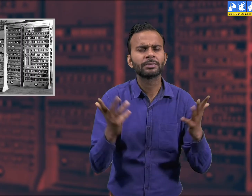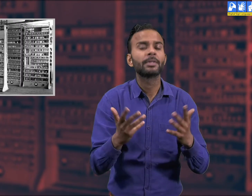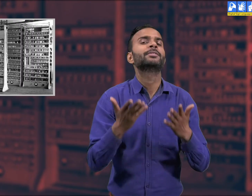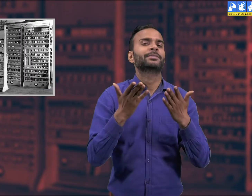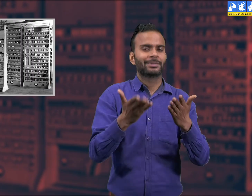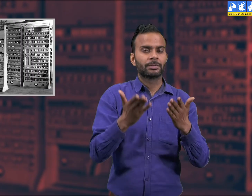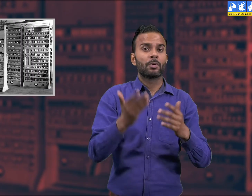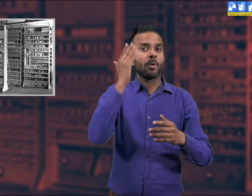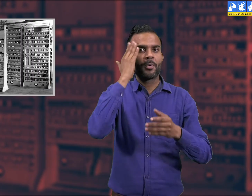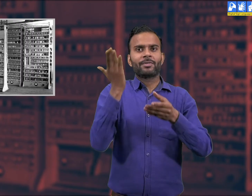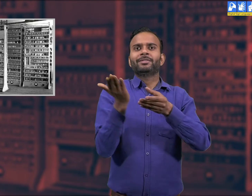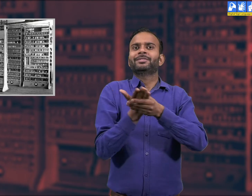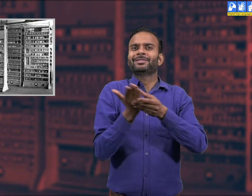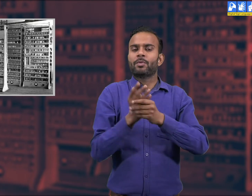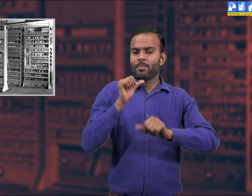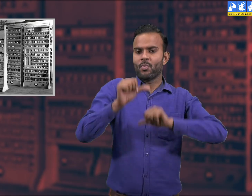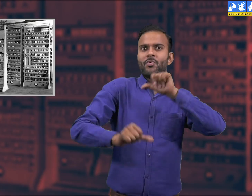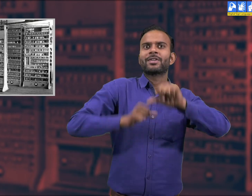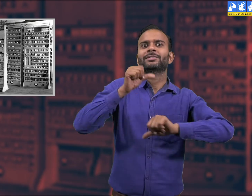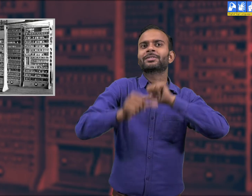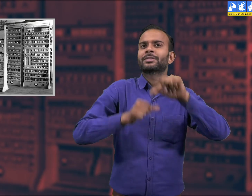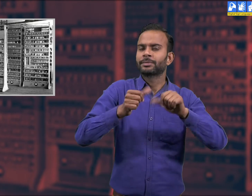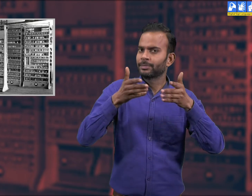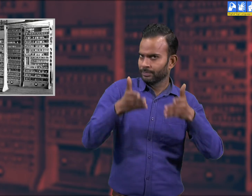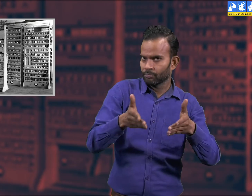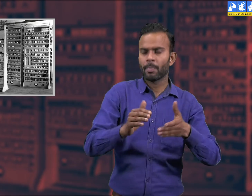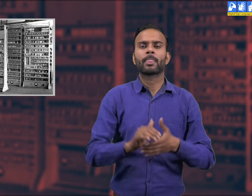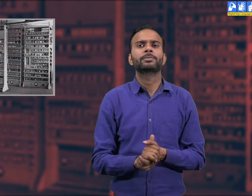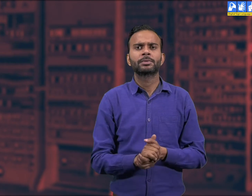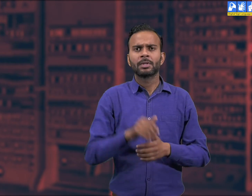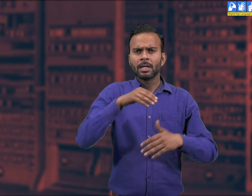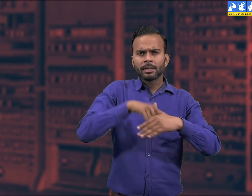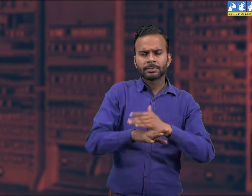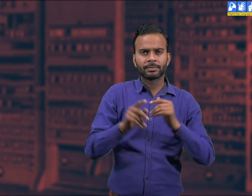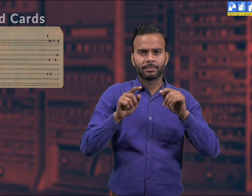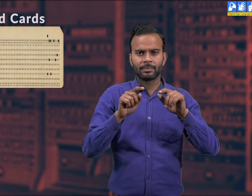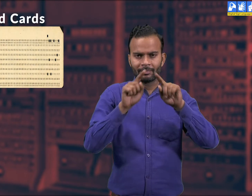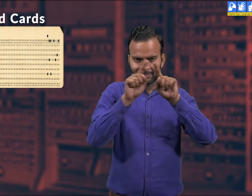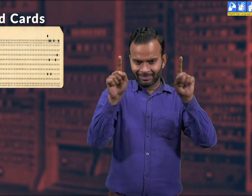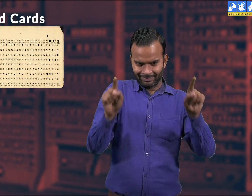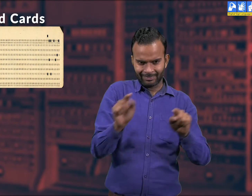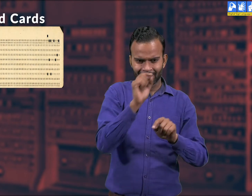This programming device works with punched card device,